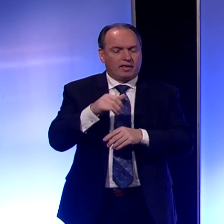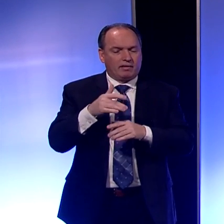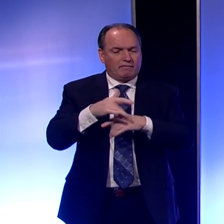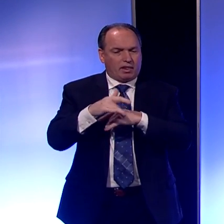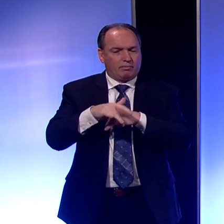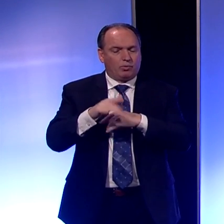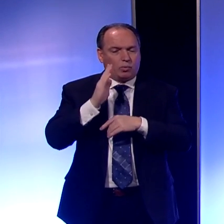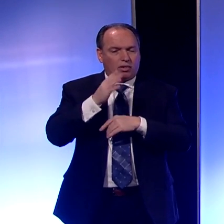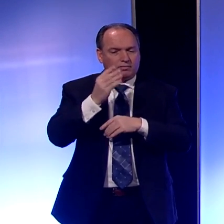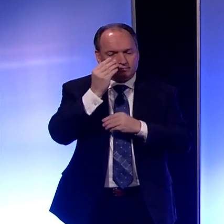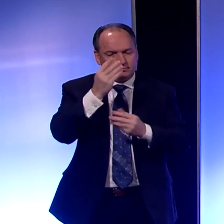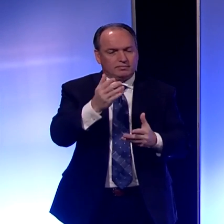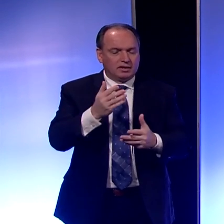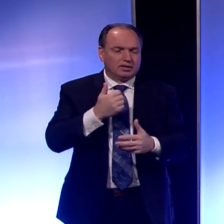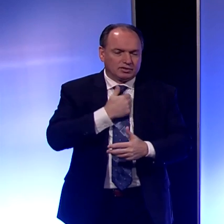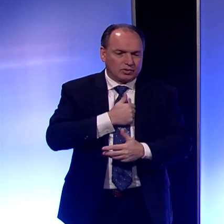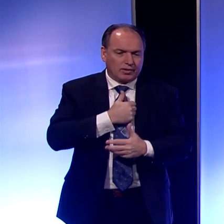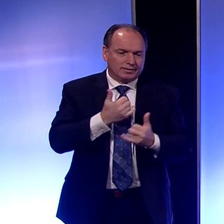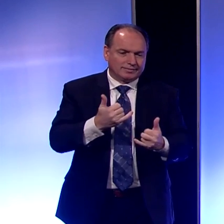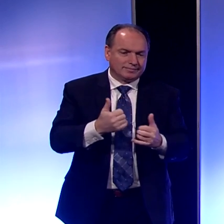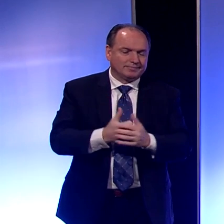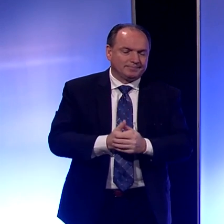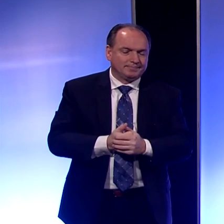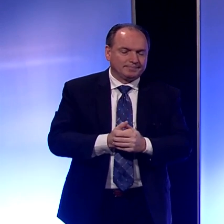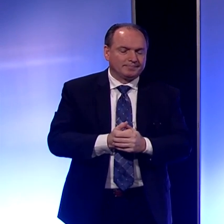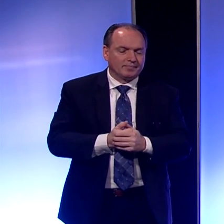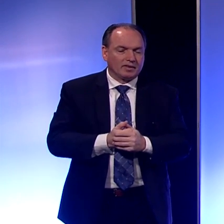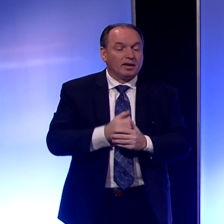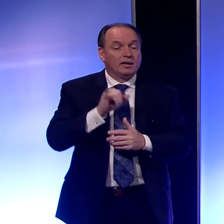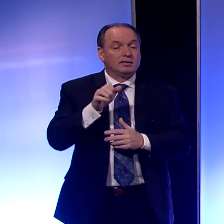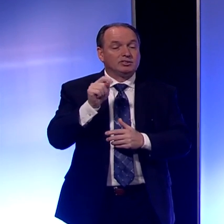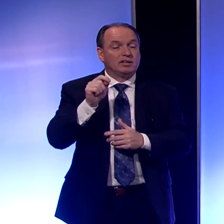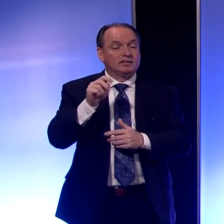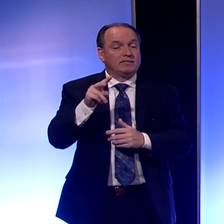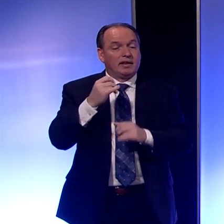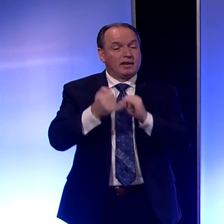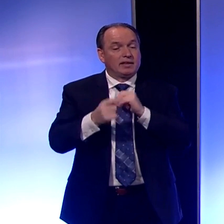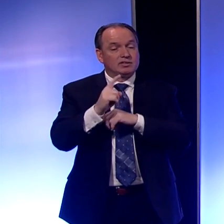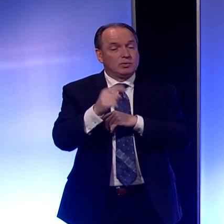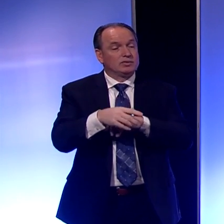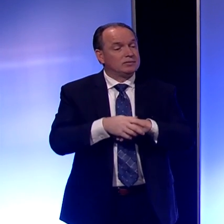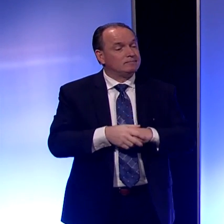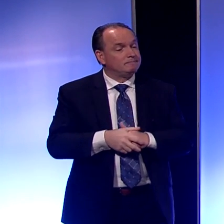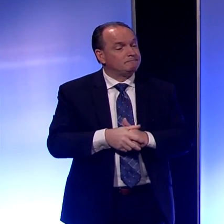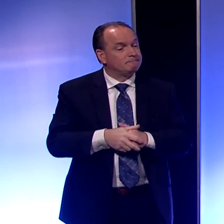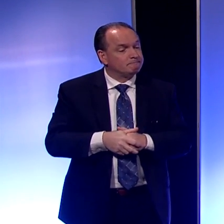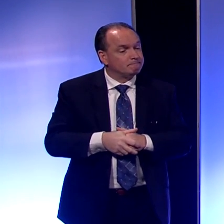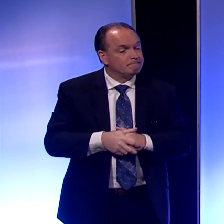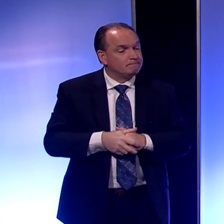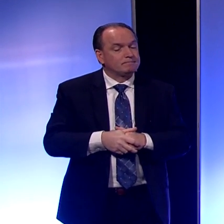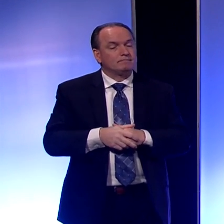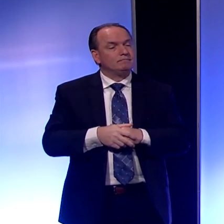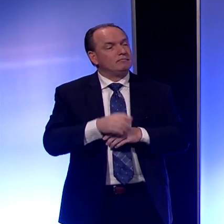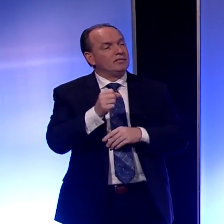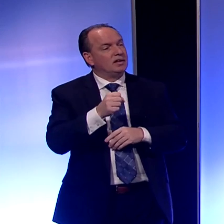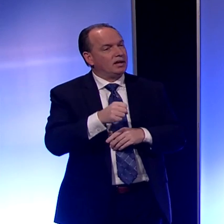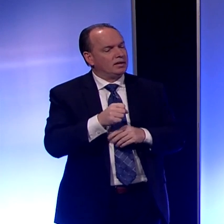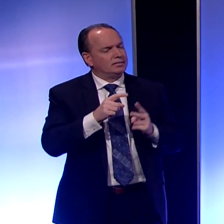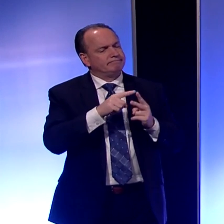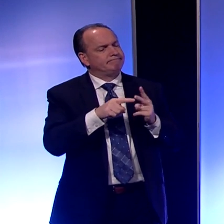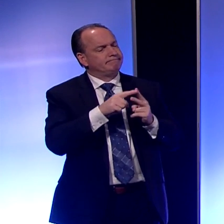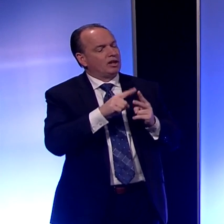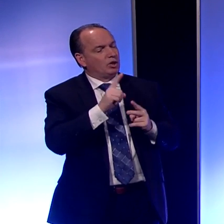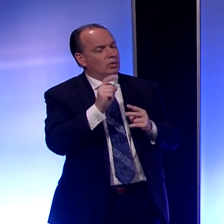available. Sorry about that. Jet TV, do you have any last questions? Yeah, I have a couple questions.